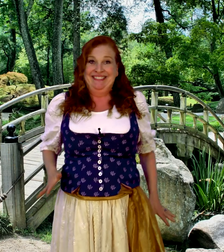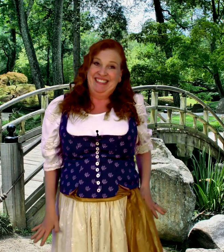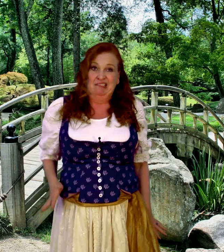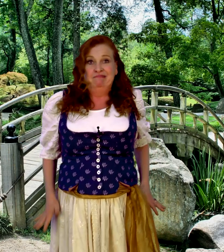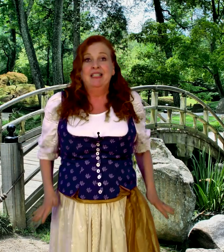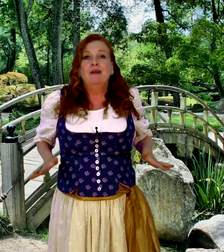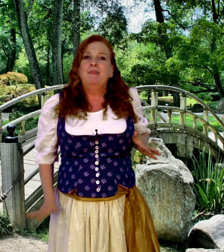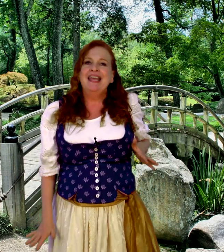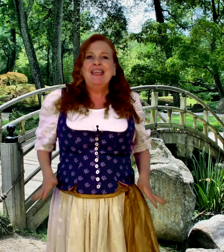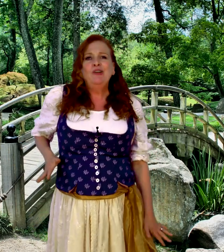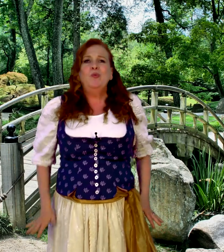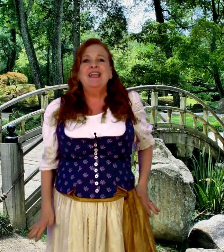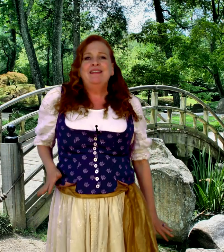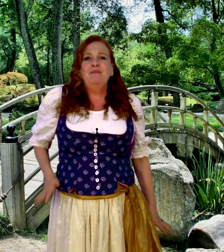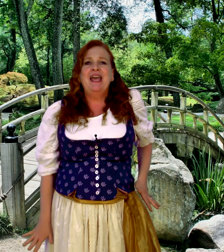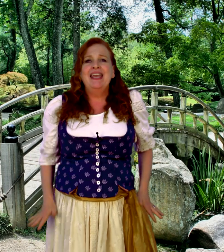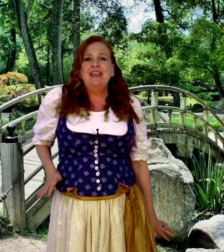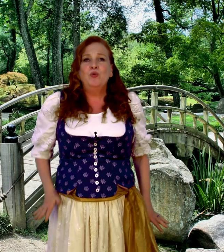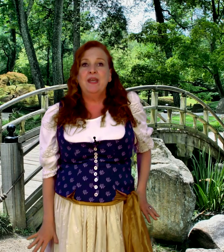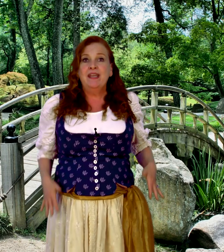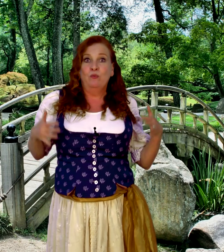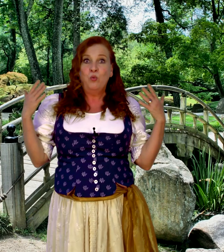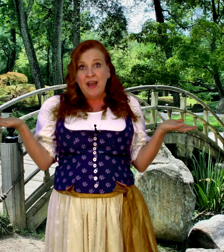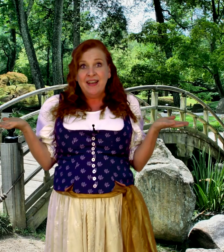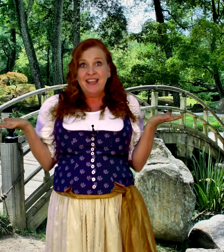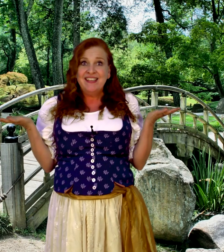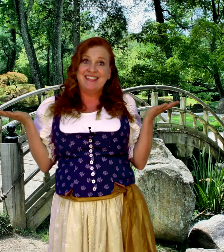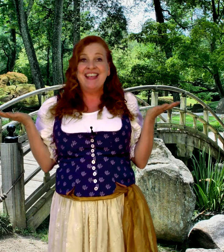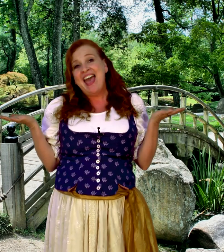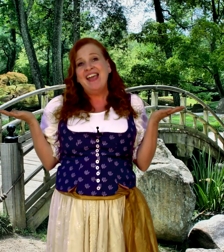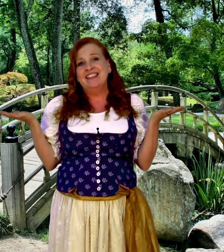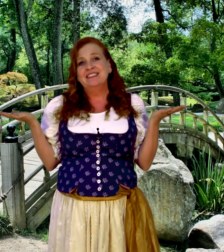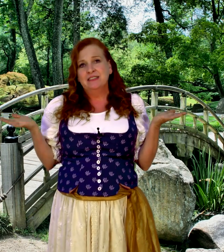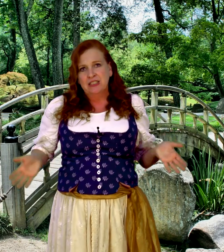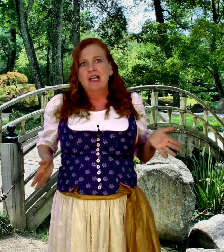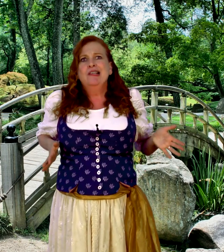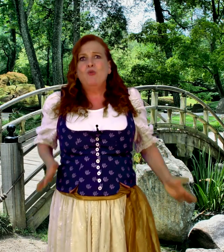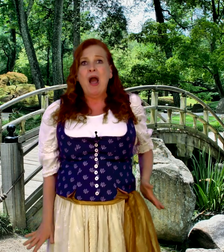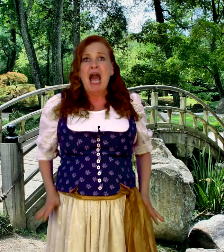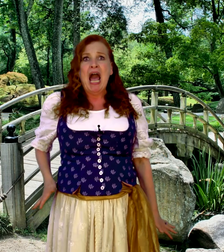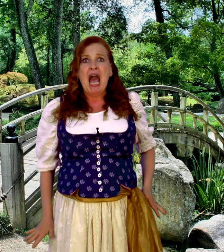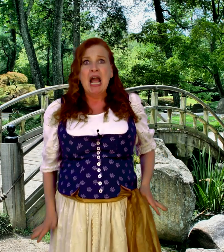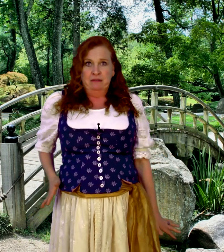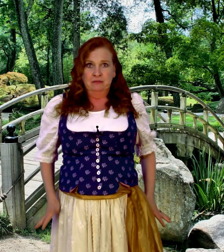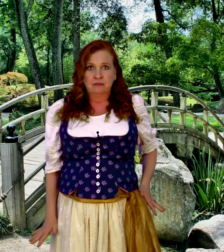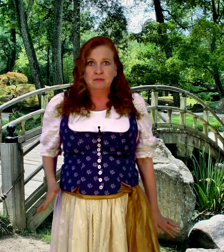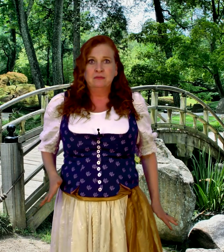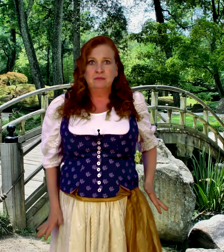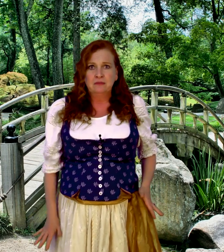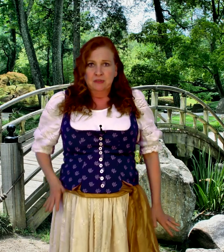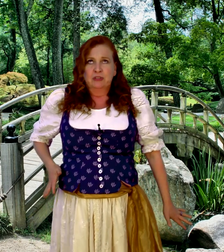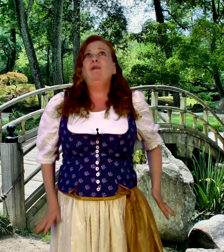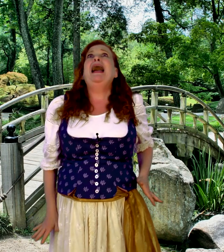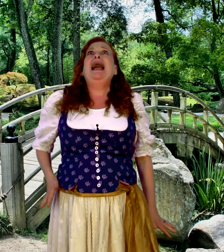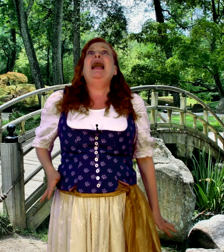Penguin, penguin, what do you say? Squawk, moan Goal